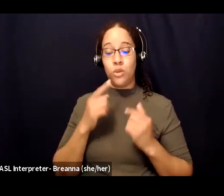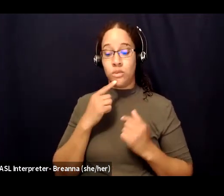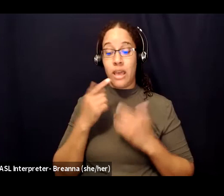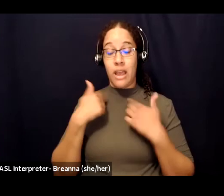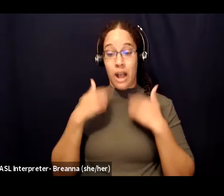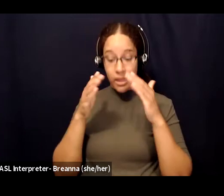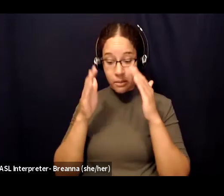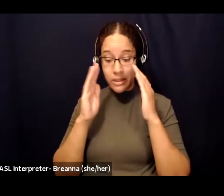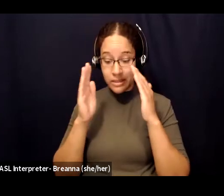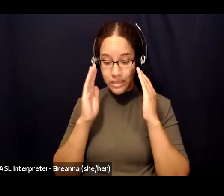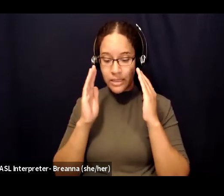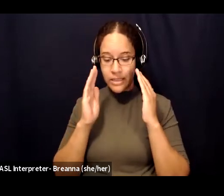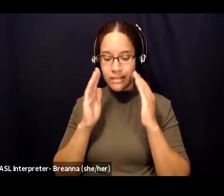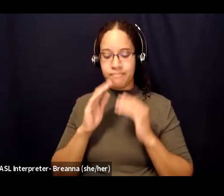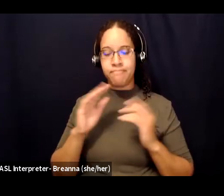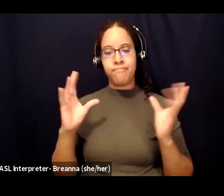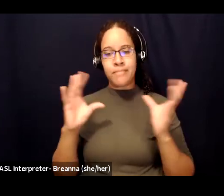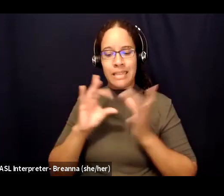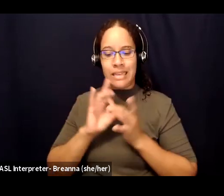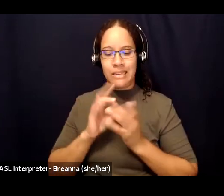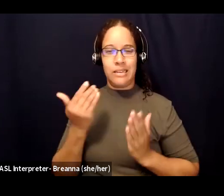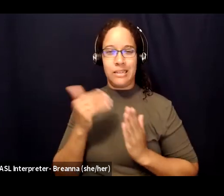The self we forget to nurture. to and love.